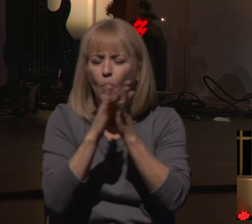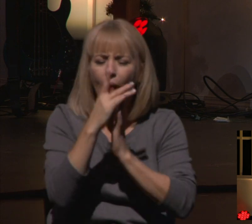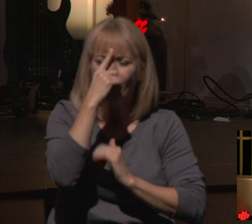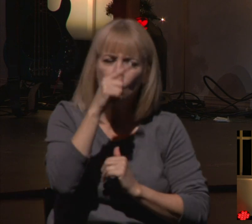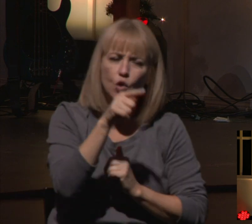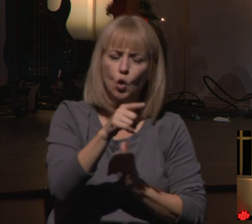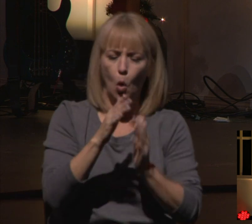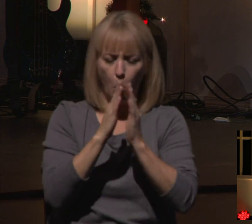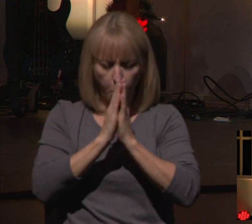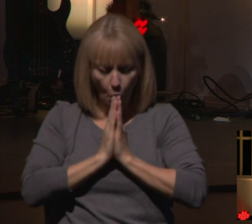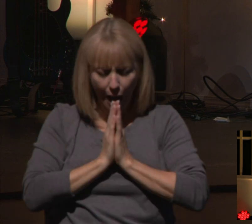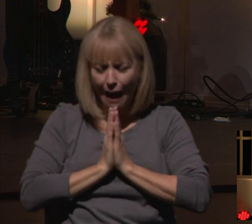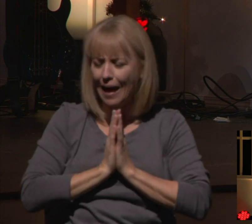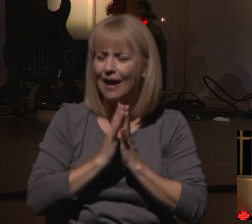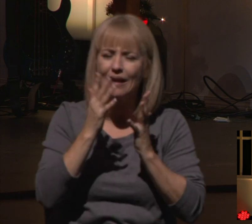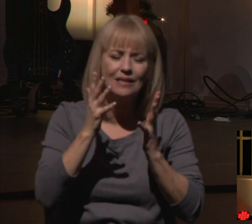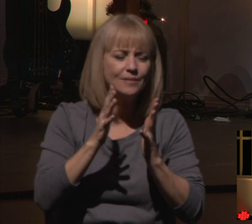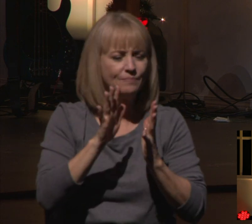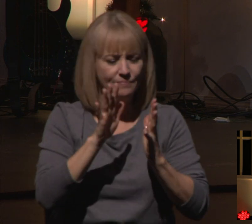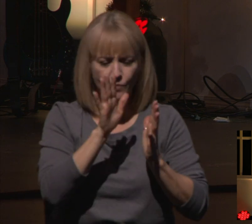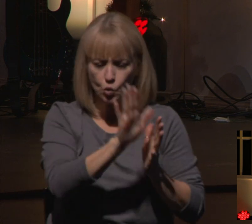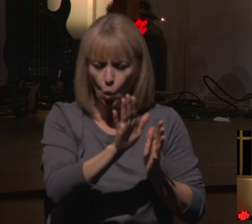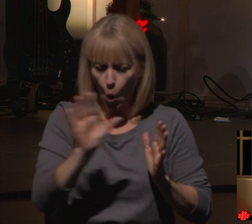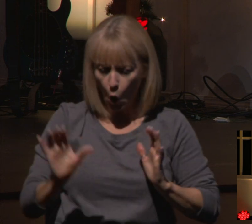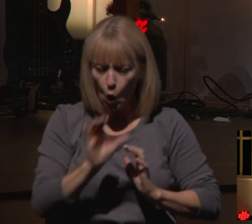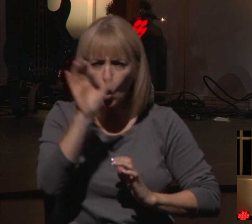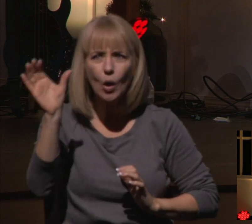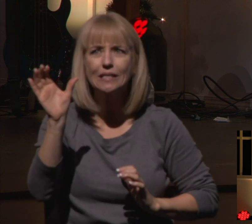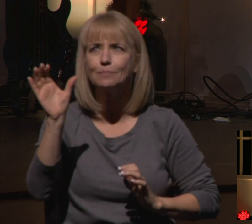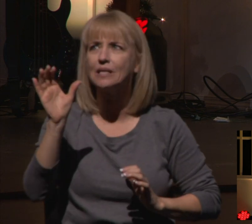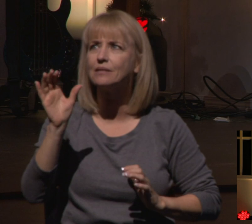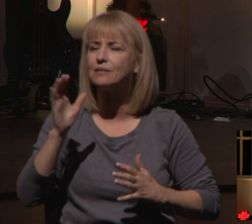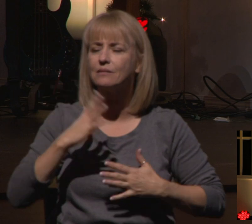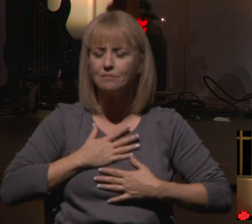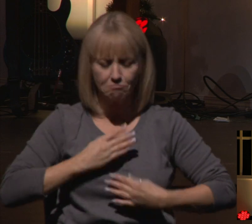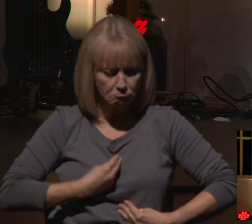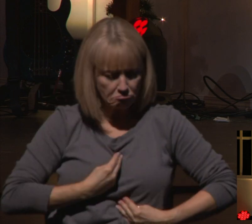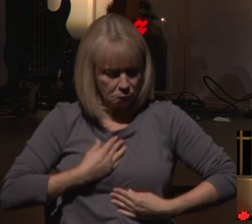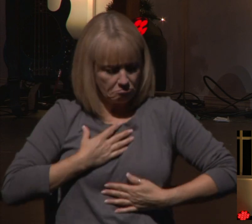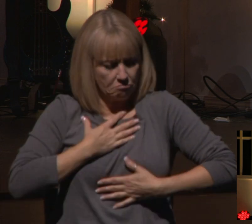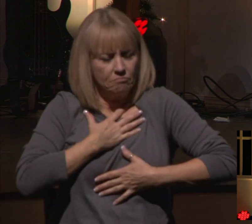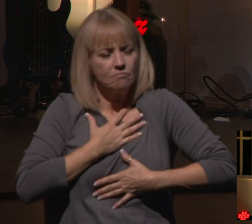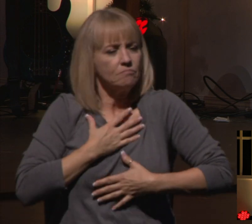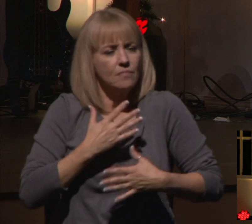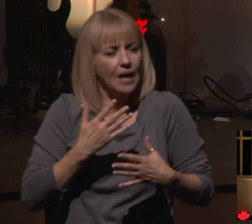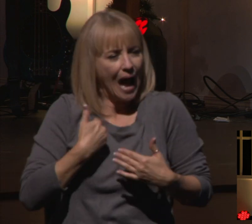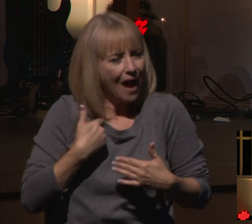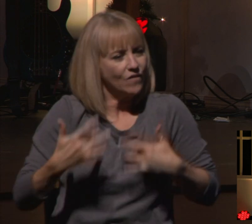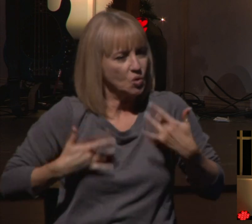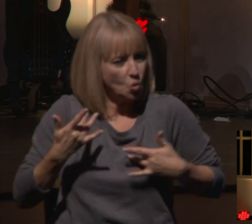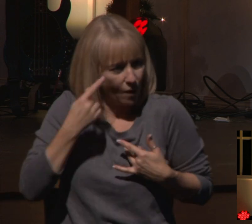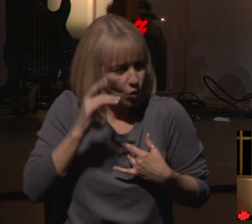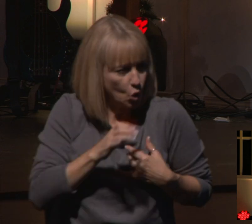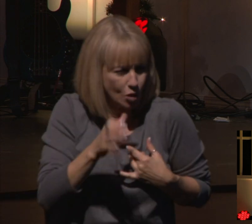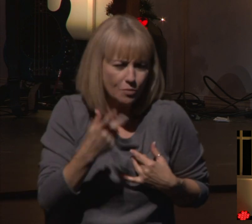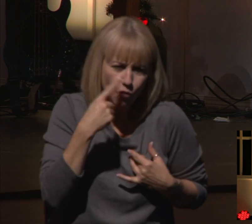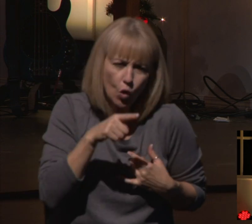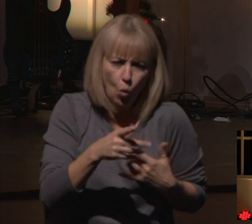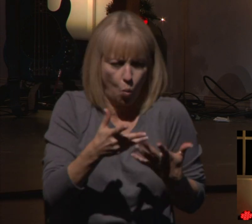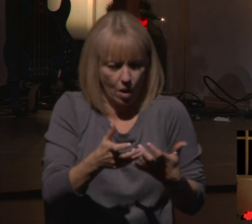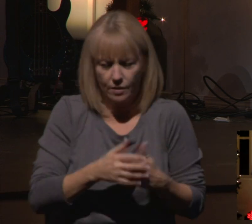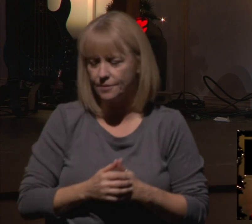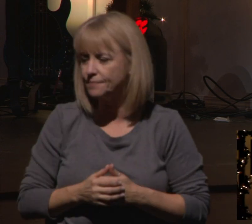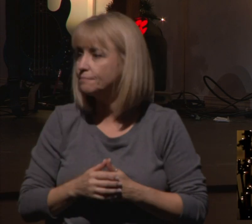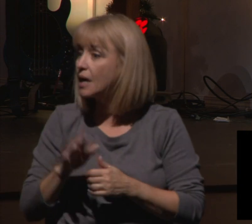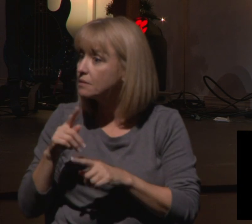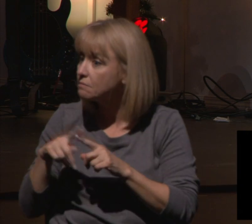Christmas season, as we talk about being home for Christmas, that it brings some joy to you. But here's what I realized. Every single one of us,